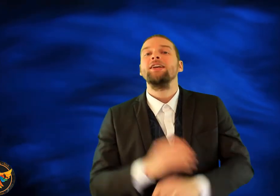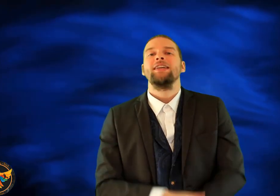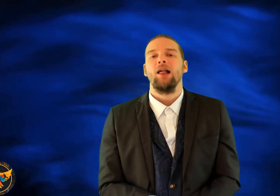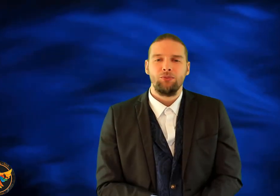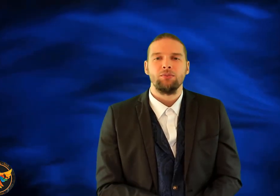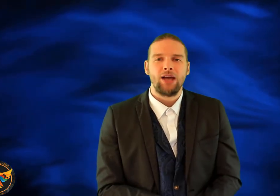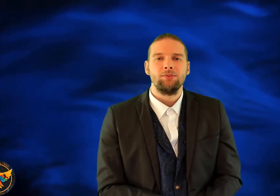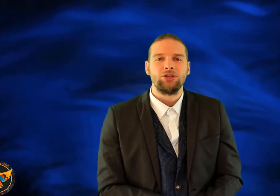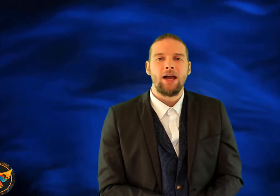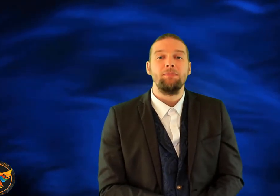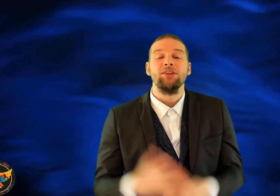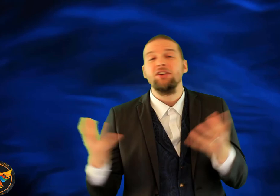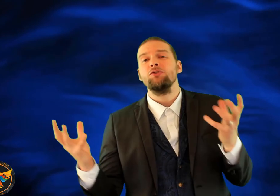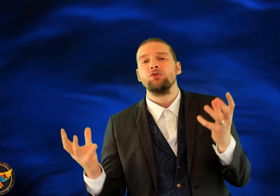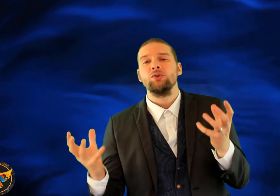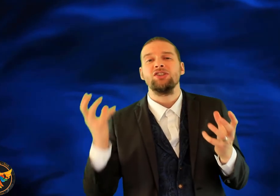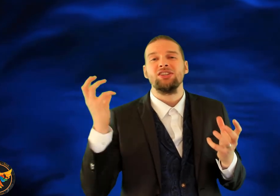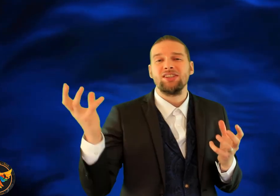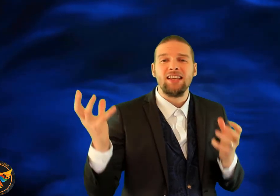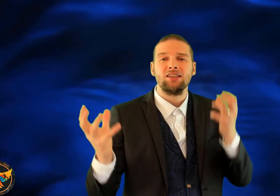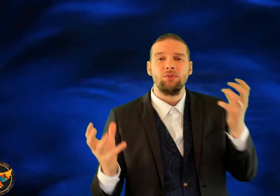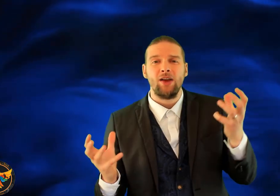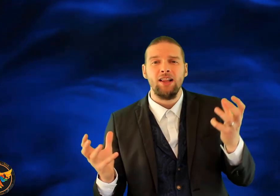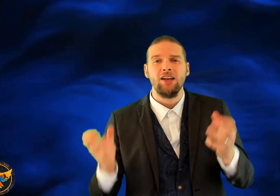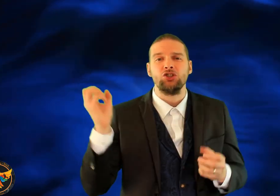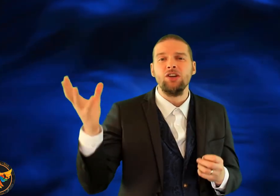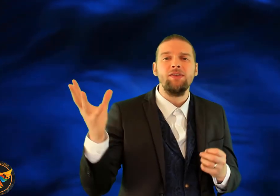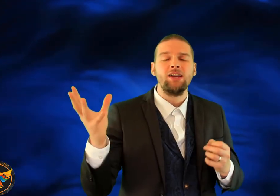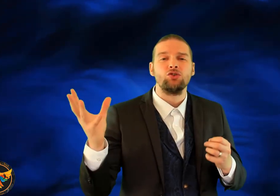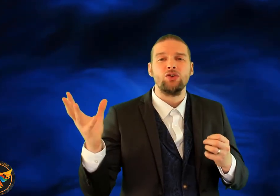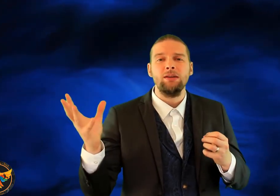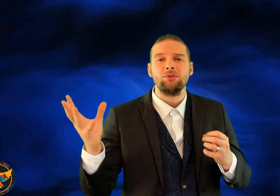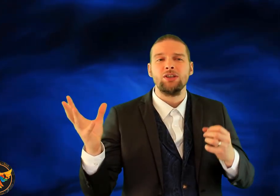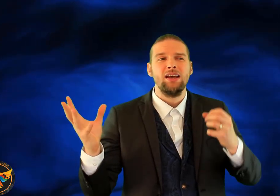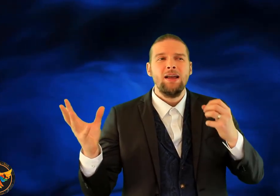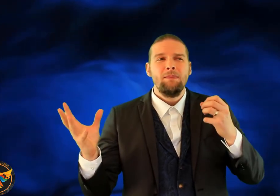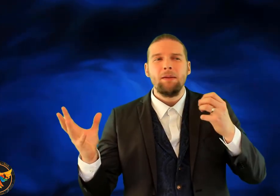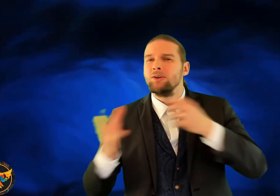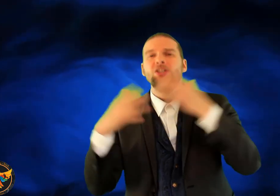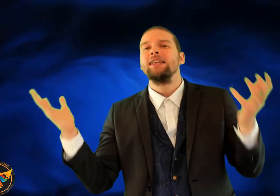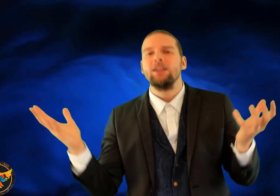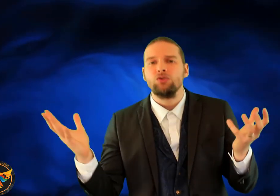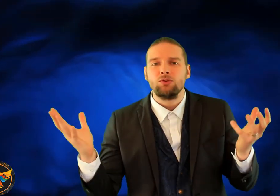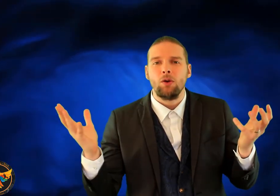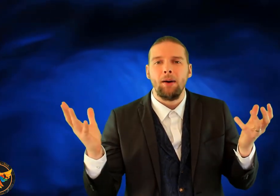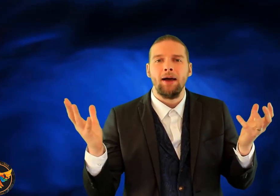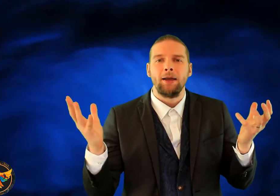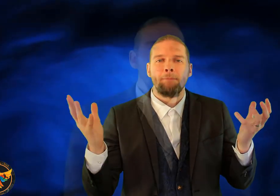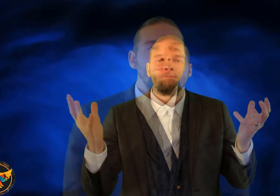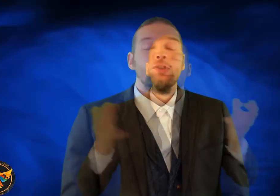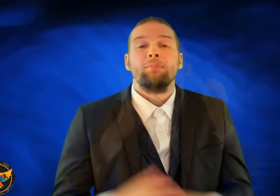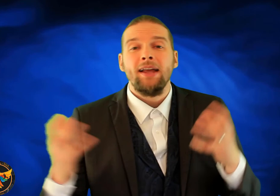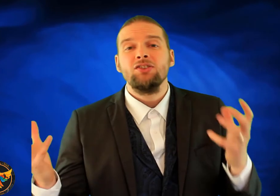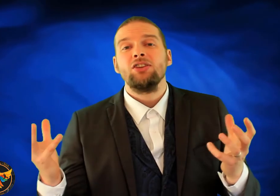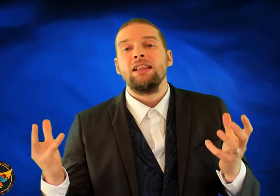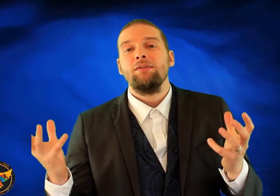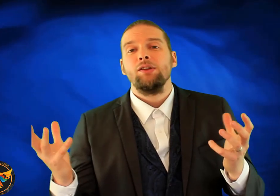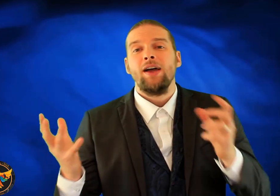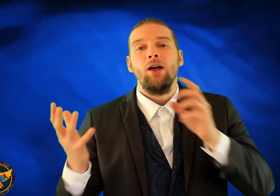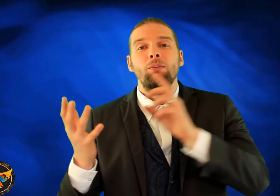need help from time to time, but the difference between success and failure, achieving our dreams, and maybe just letting our dreams go by, depends on the level of help